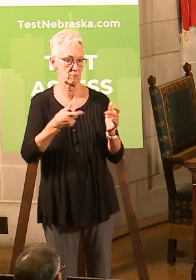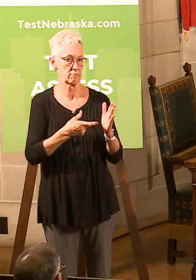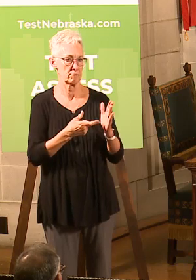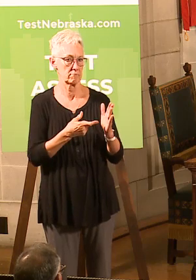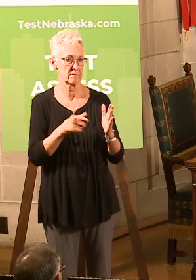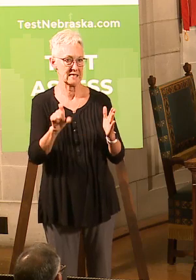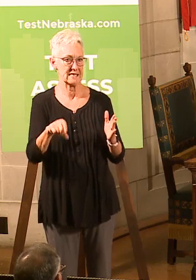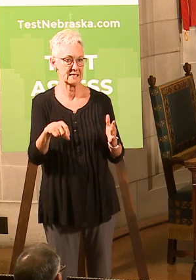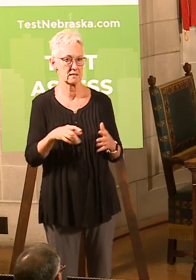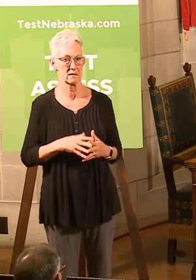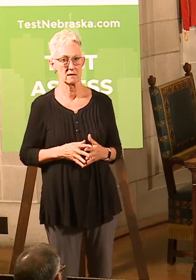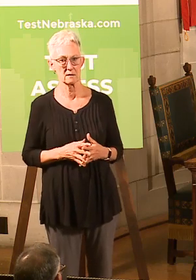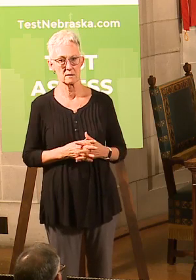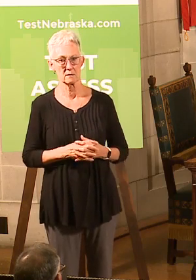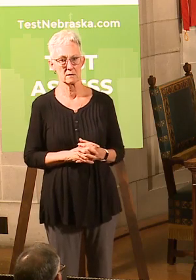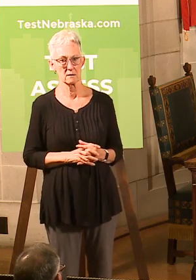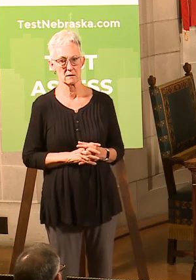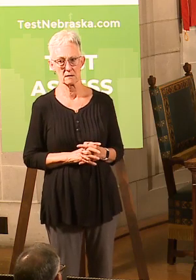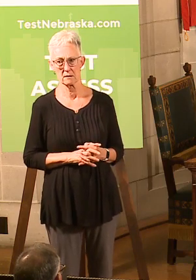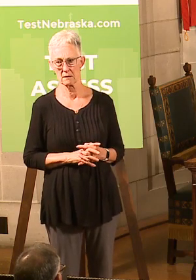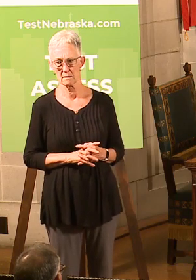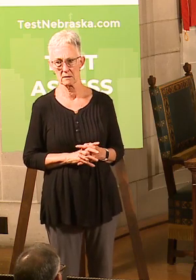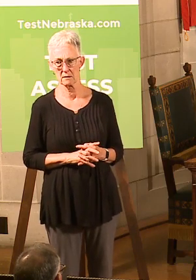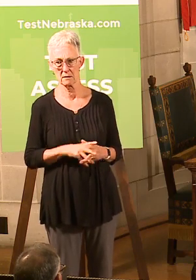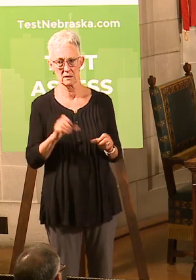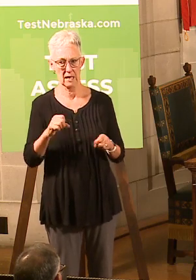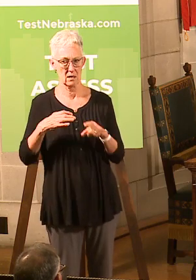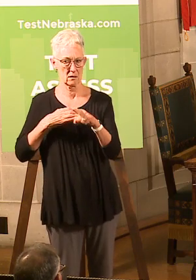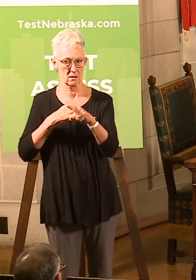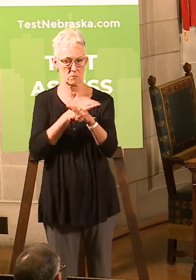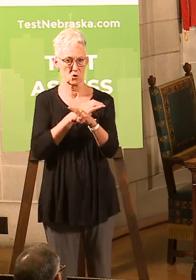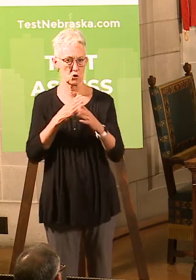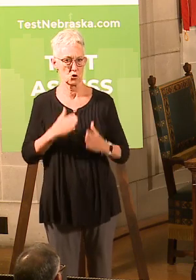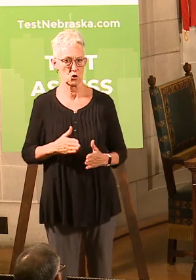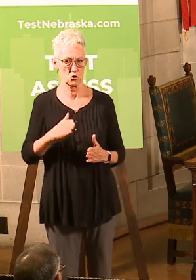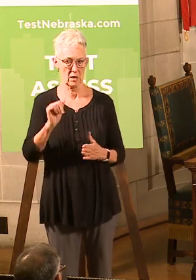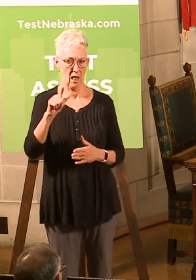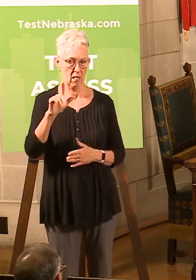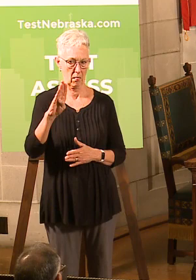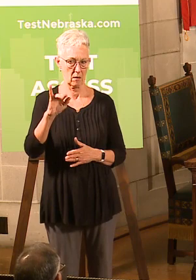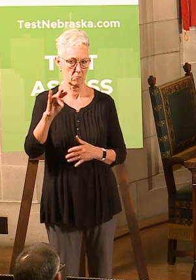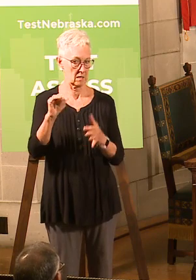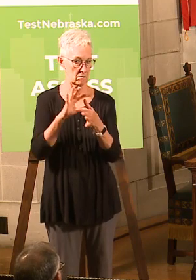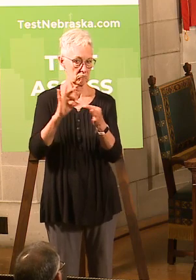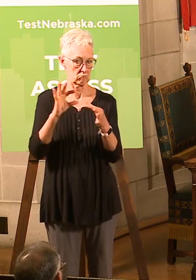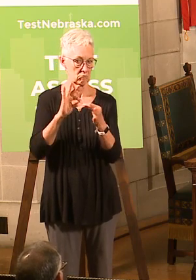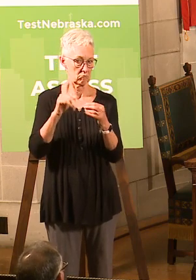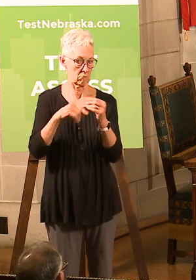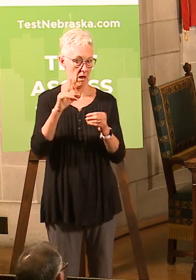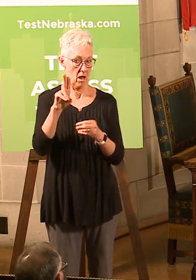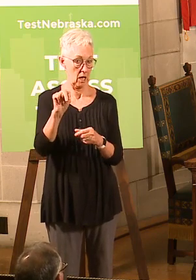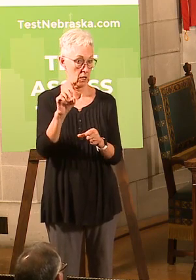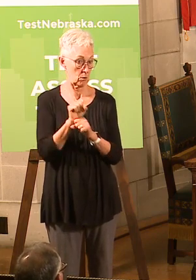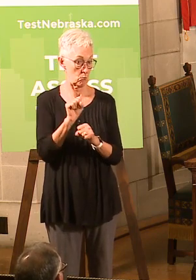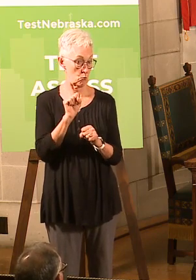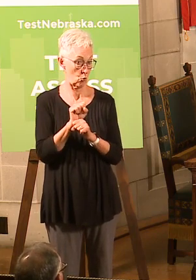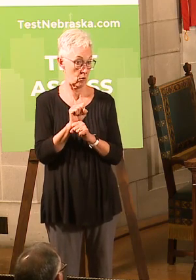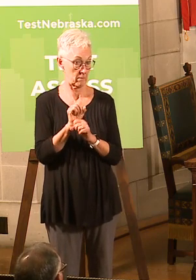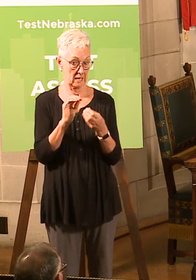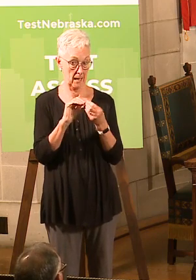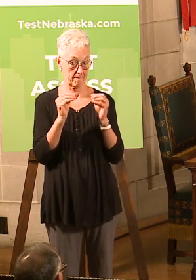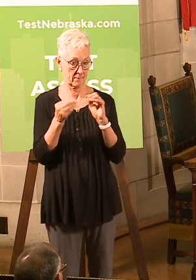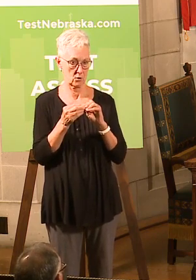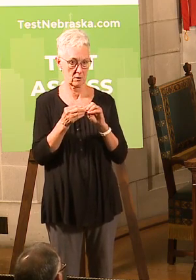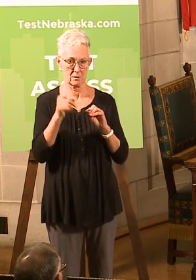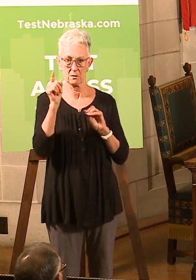Yeah, Lee. Is there anything Commissioner Albin can talk maybe a little bit about unemployment, just how it's kind of wrapping up or where they've seen the numbers go?